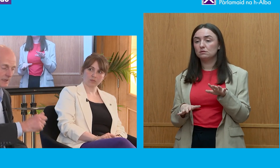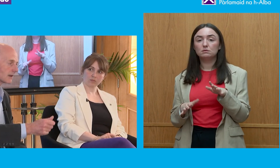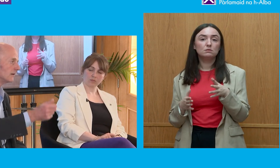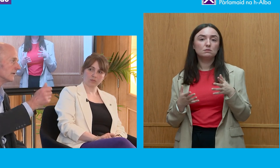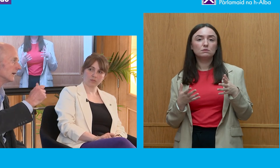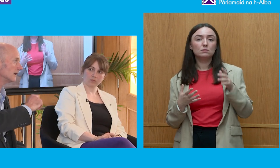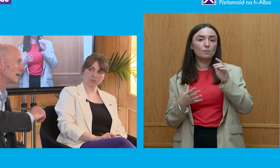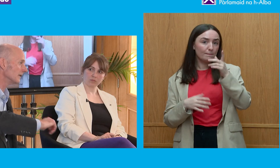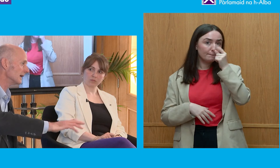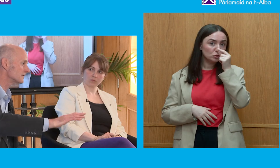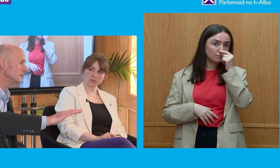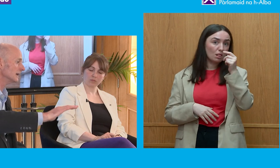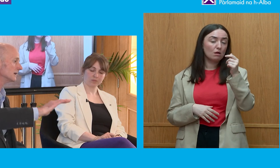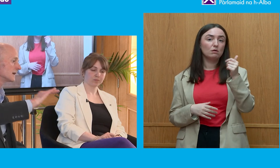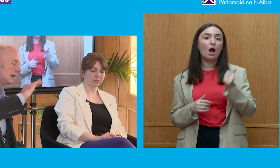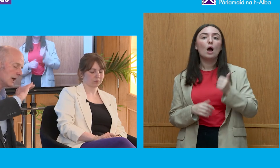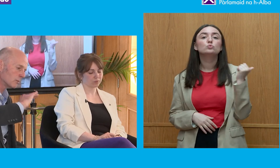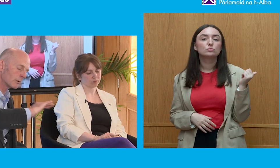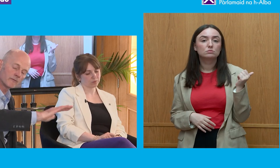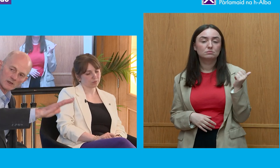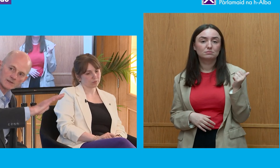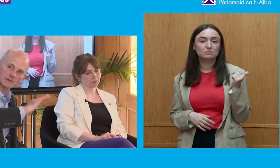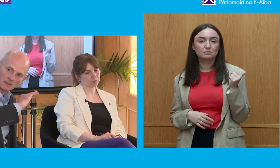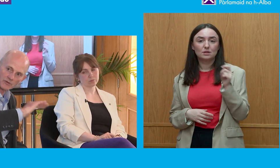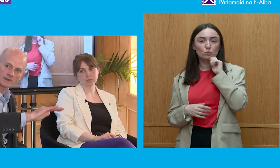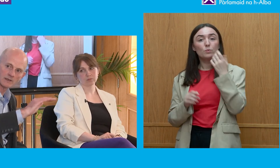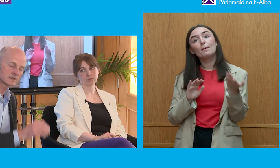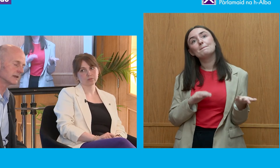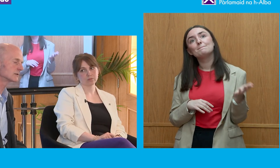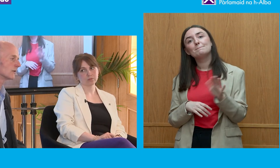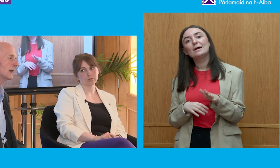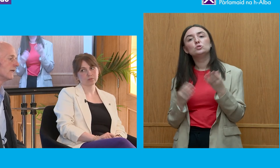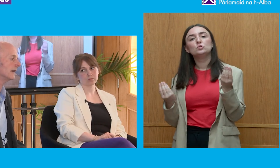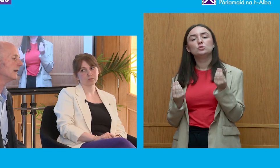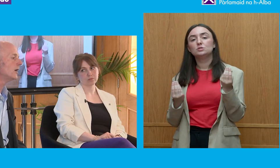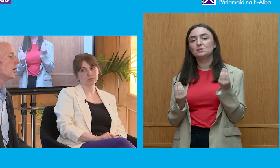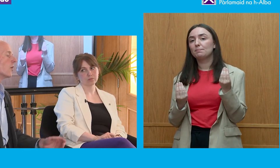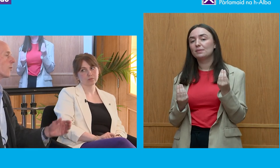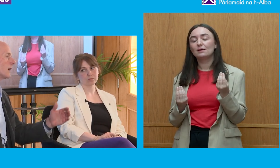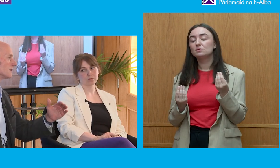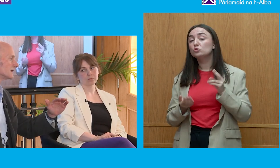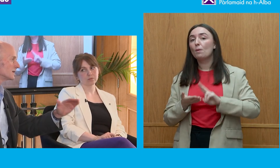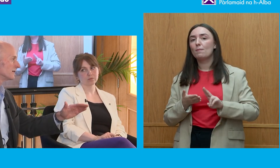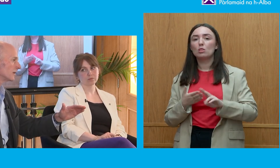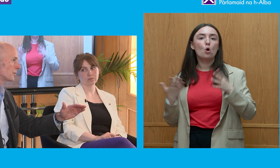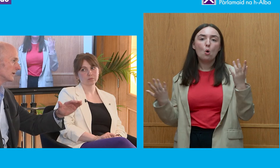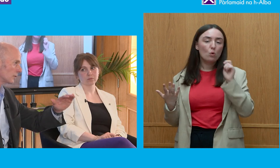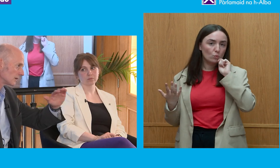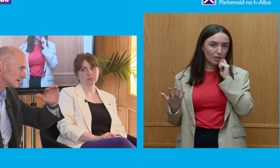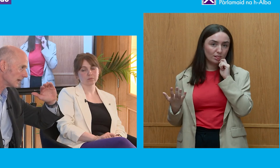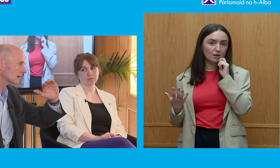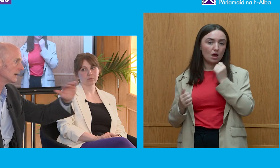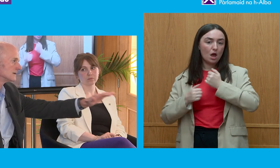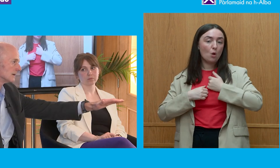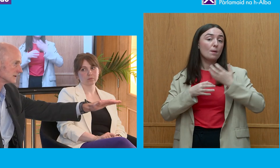body politic over the over the next few years and we revert something like the status quo ante or will the section of our body